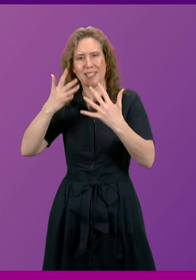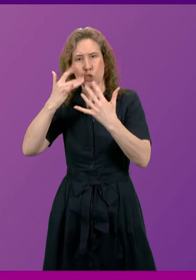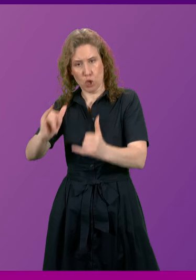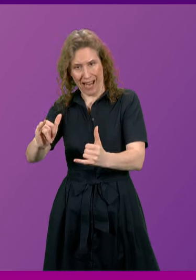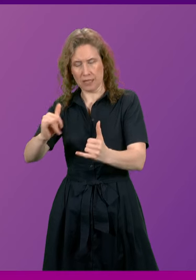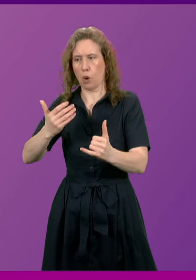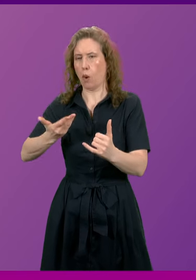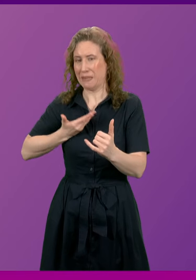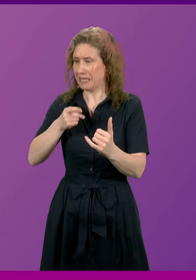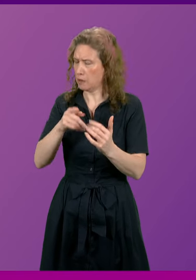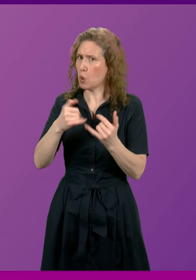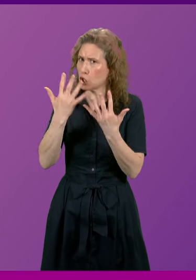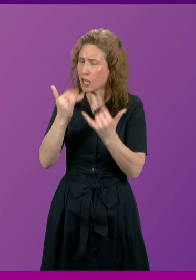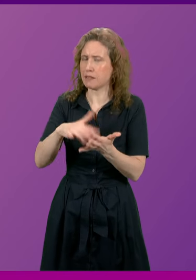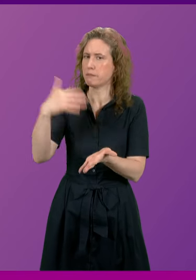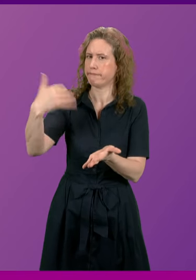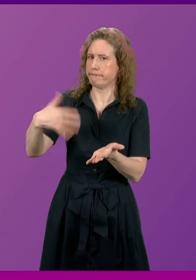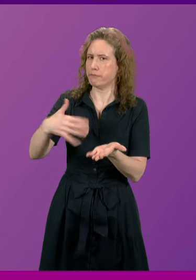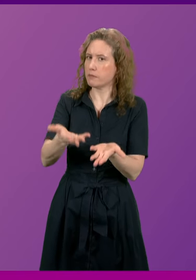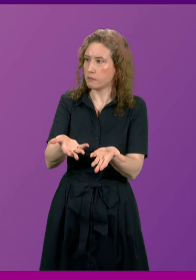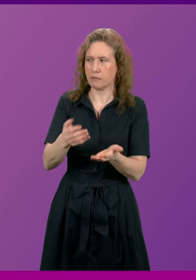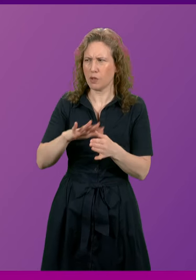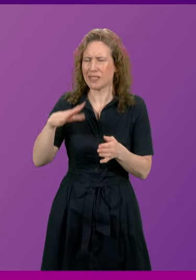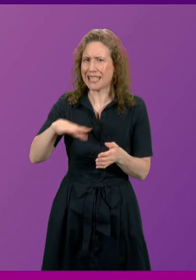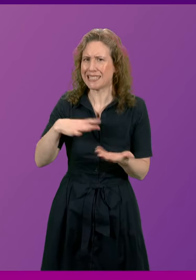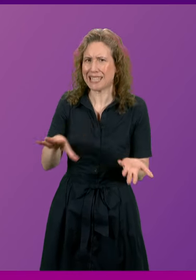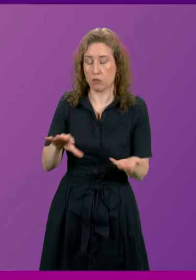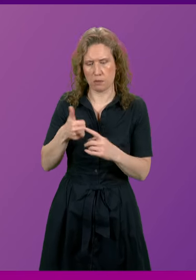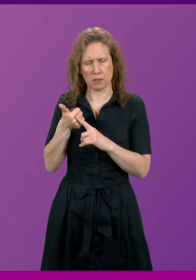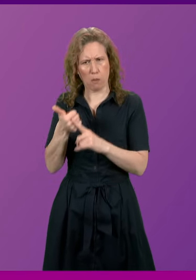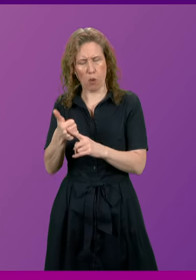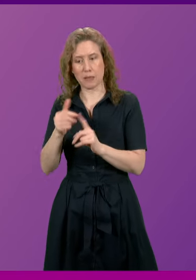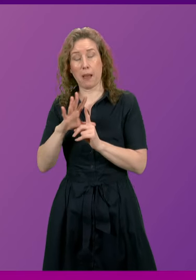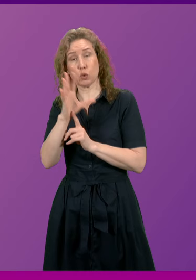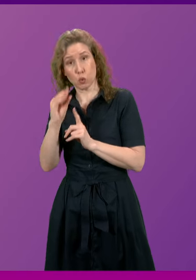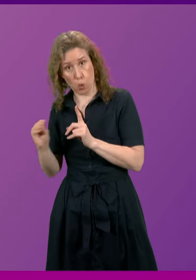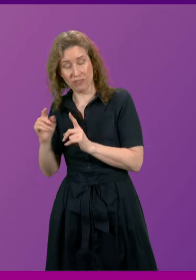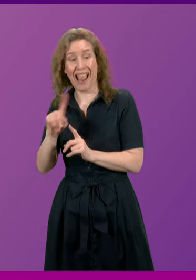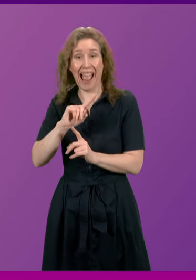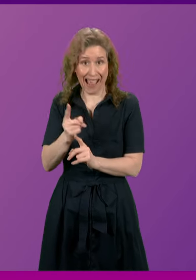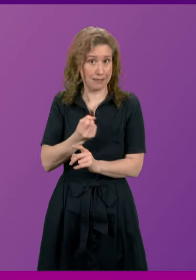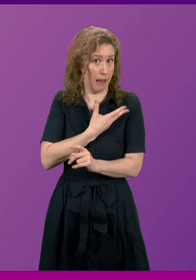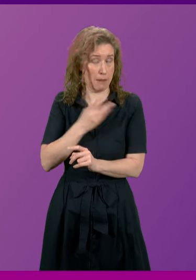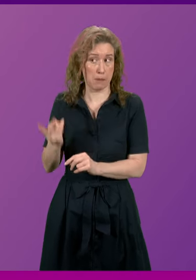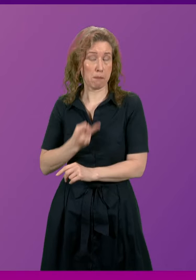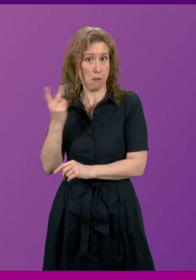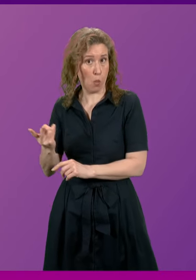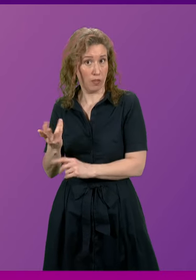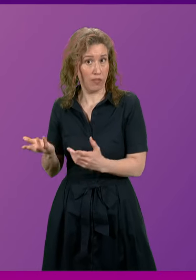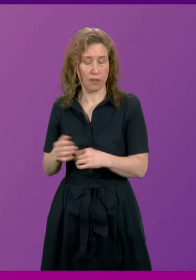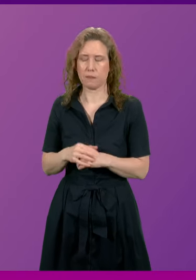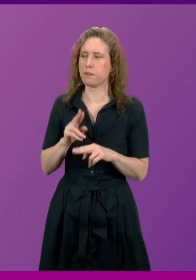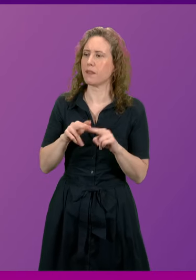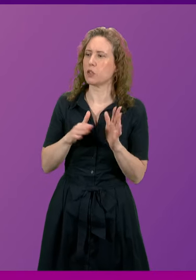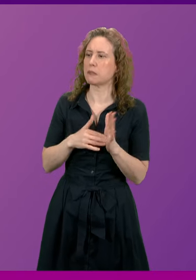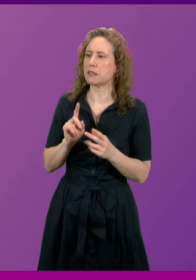checks which are costly unnecessary and supported by Tories and Labour alike? First Minister.